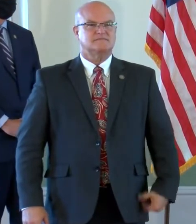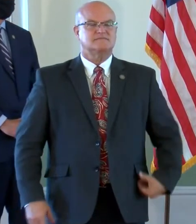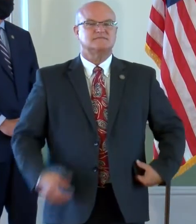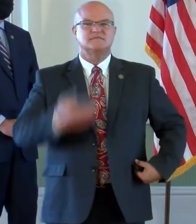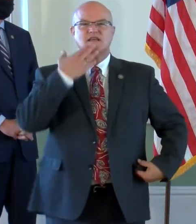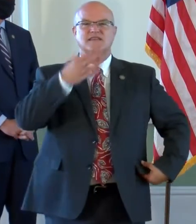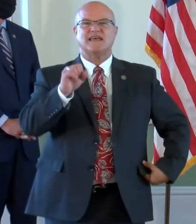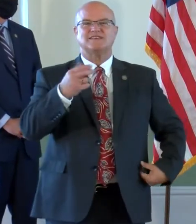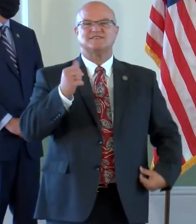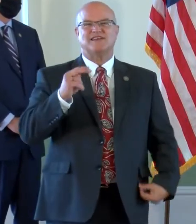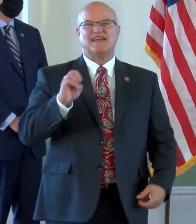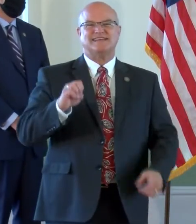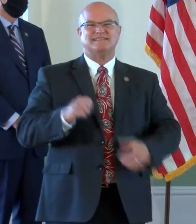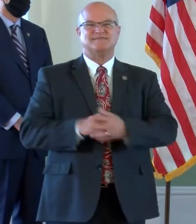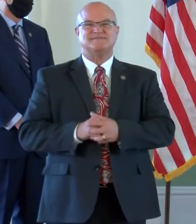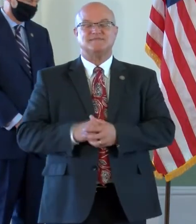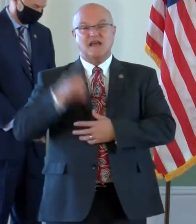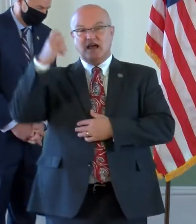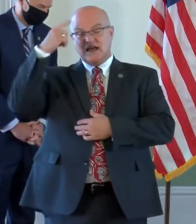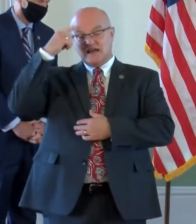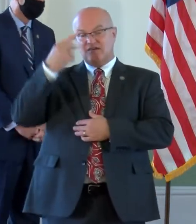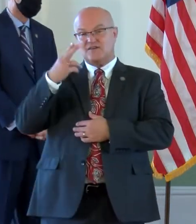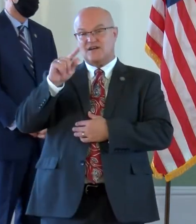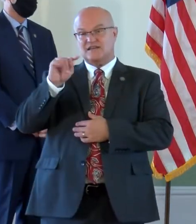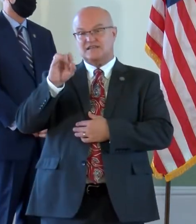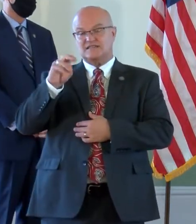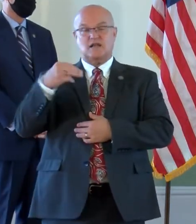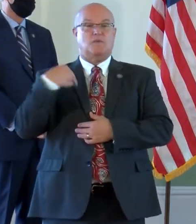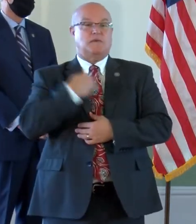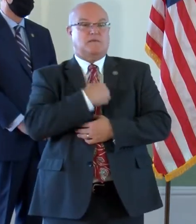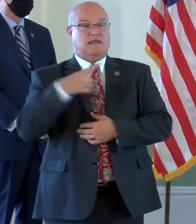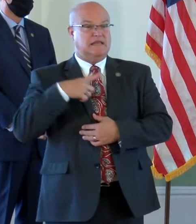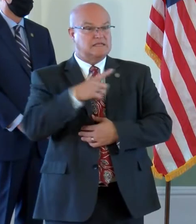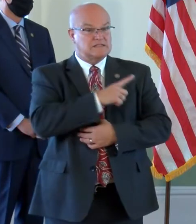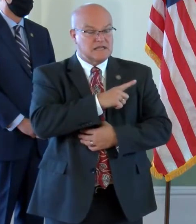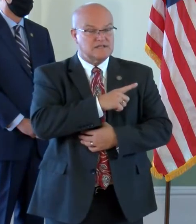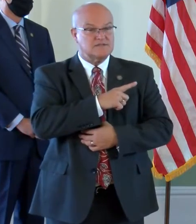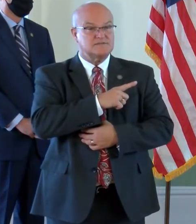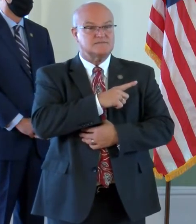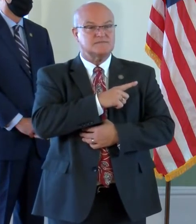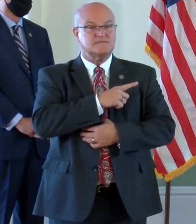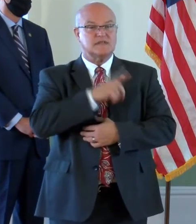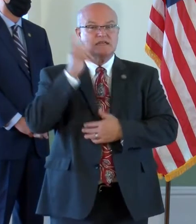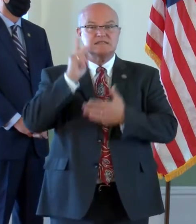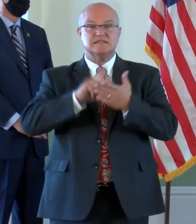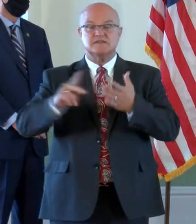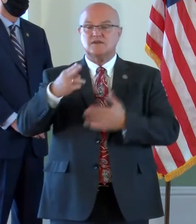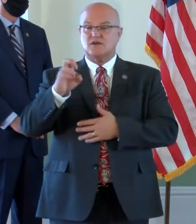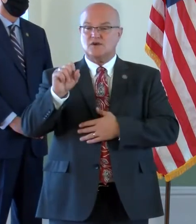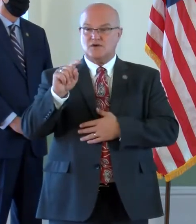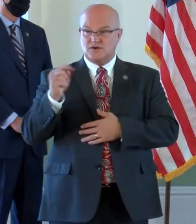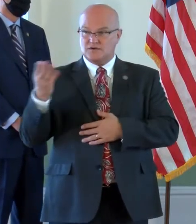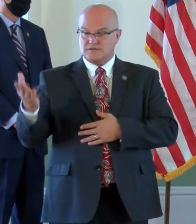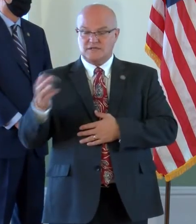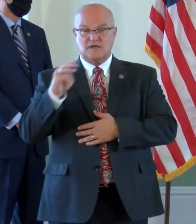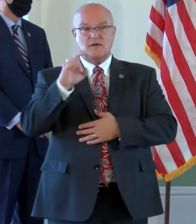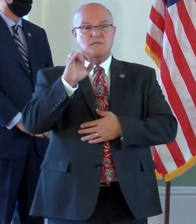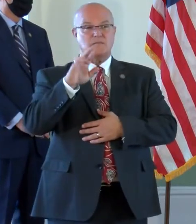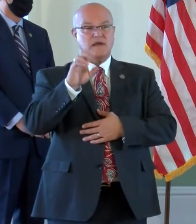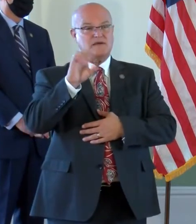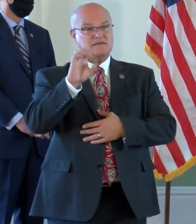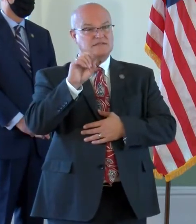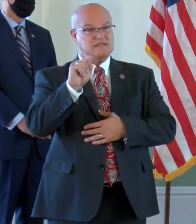Thank you, Shane. Governor Hutchinson, members of the legislature, Secretary Hearst, Mayor Scott,